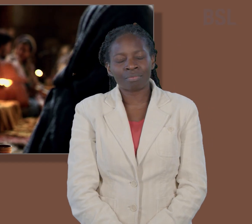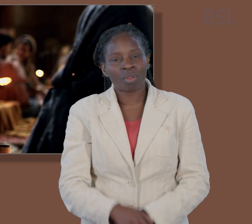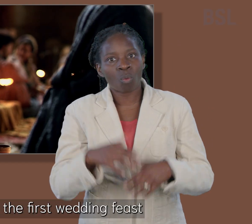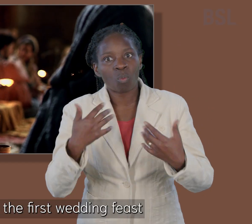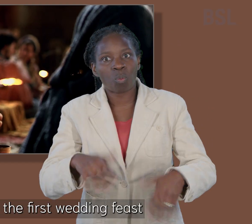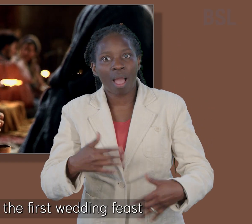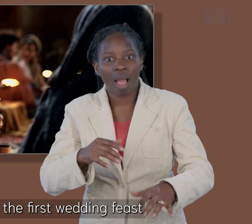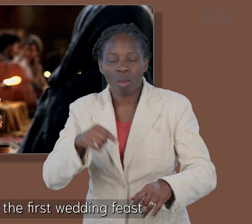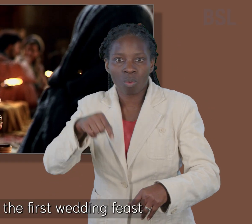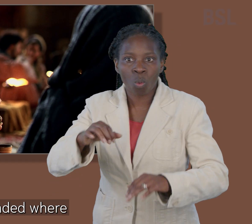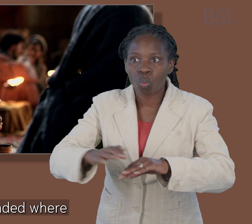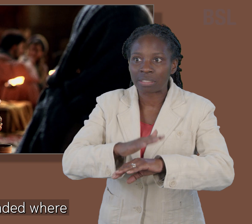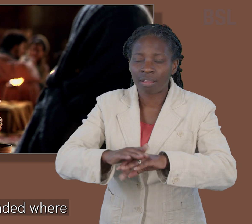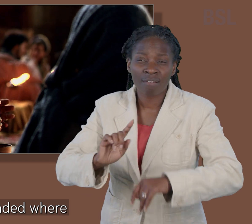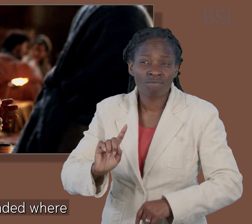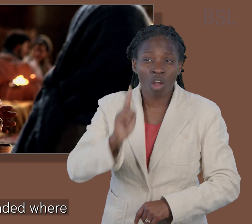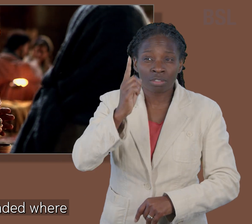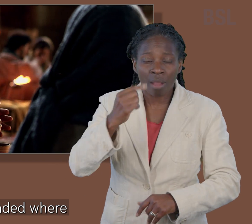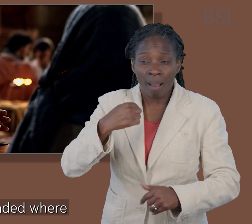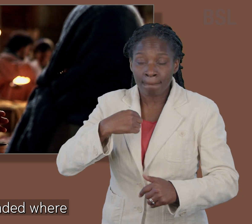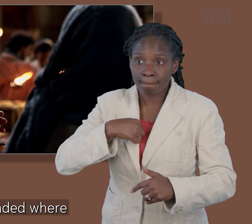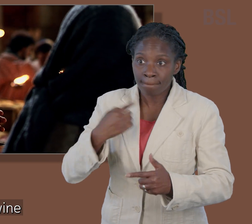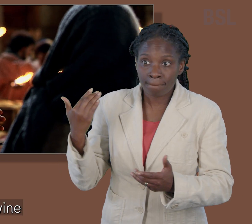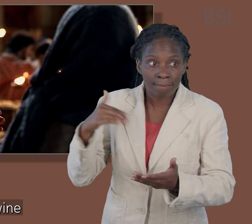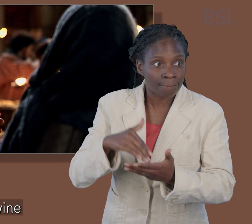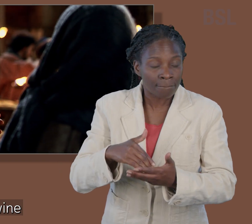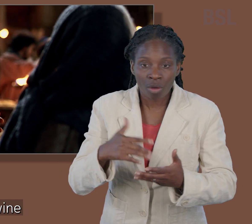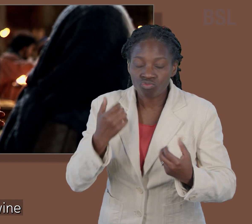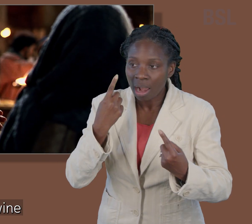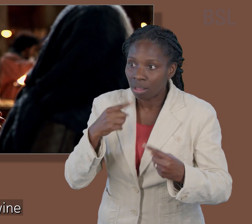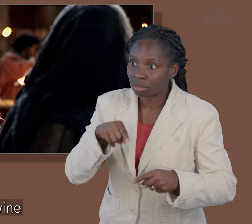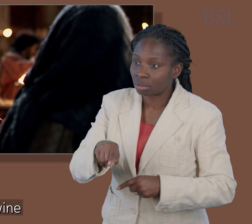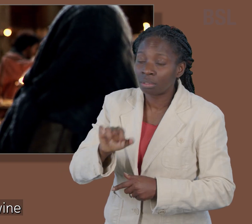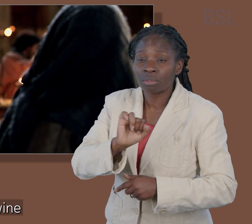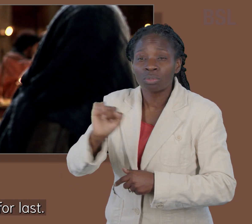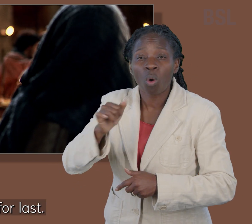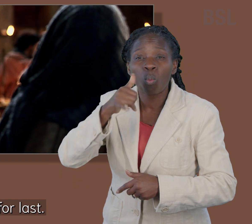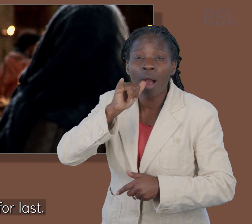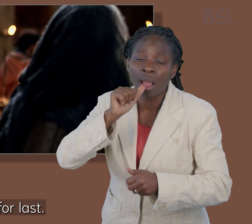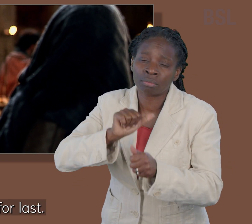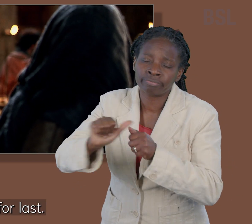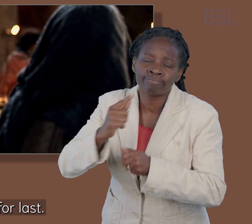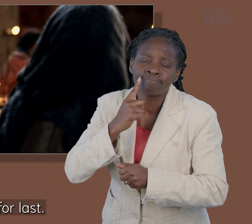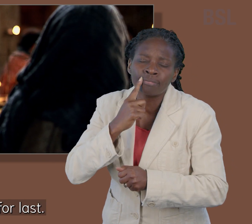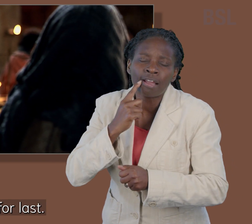This is the first wedding feast I have ever attended Where the best of the wine has been saved for last